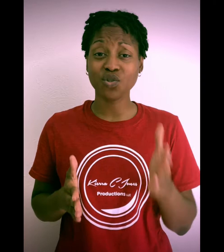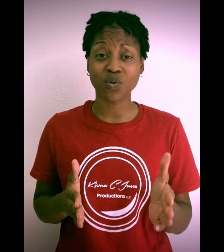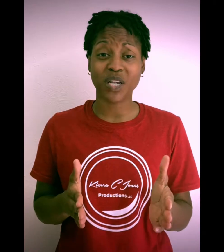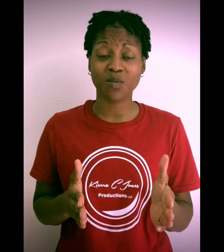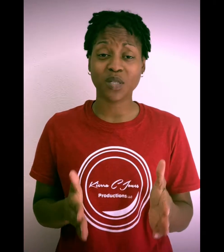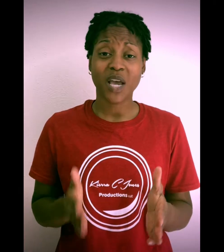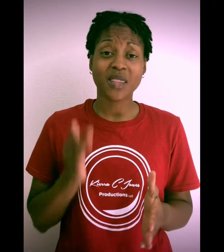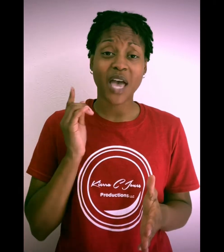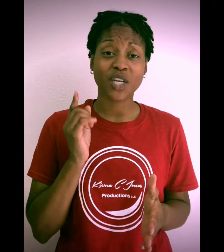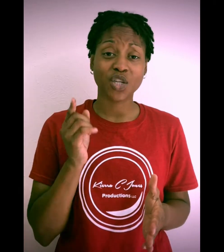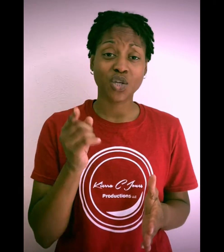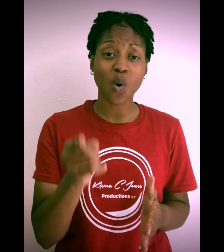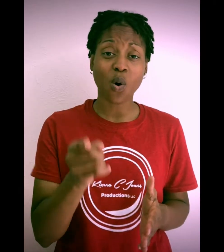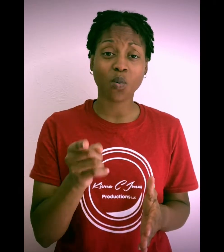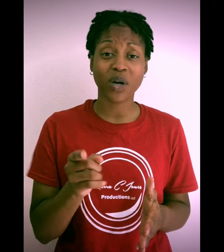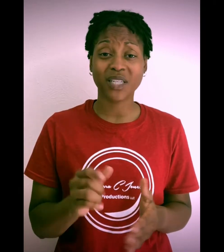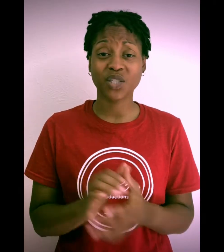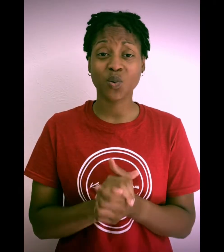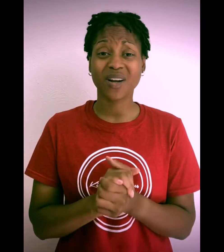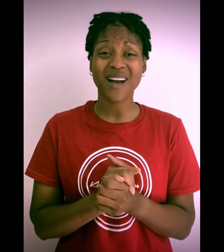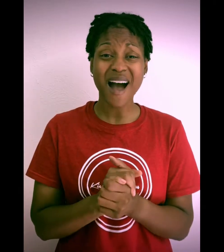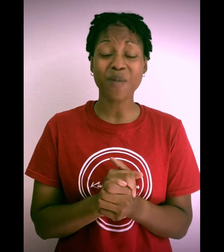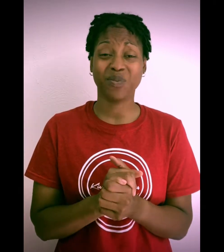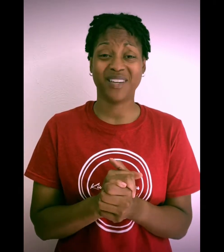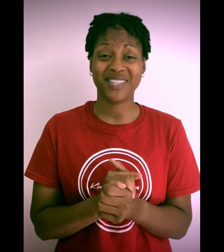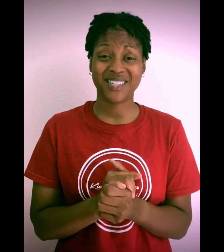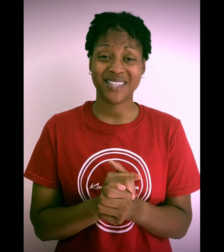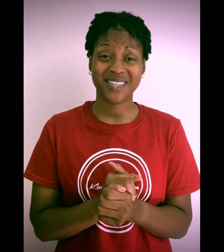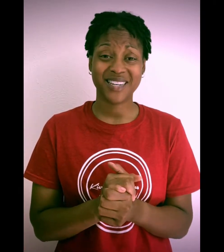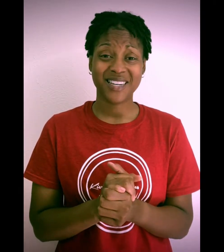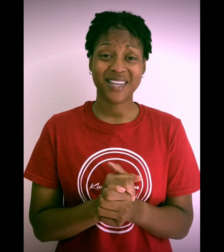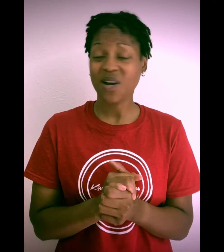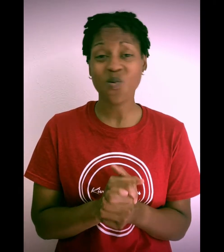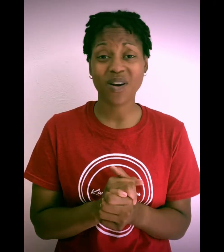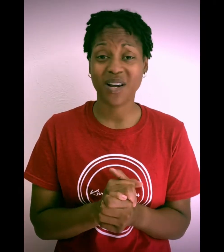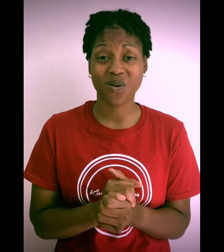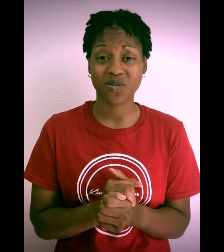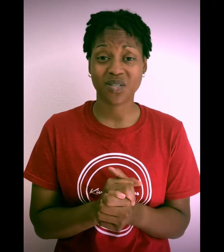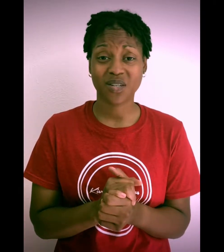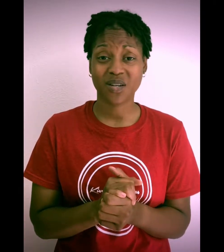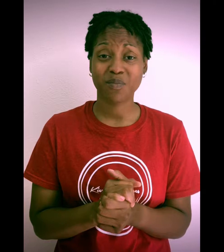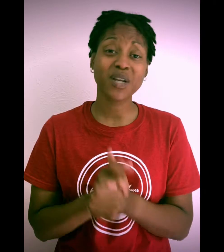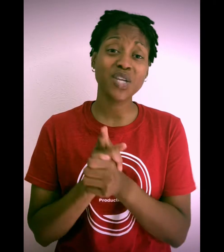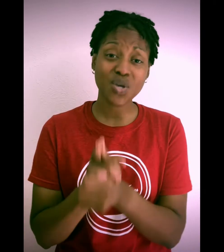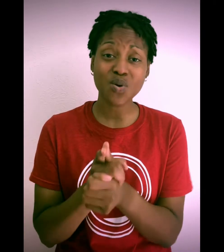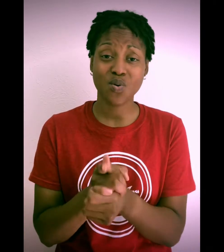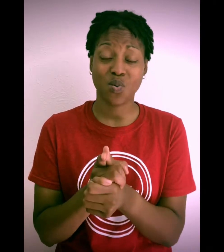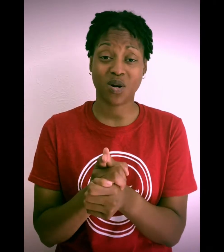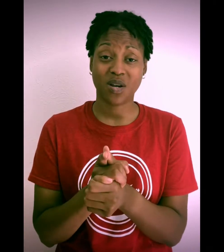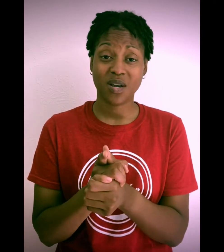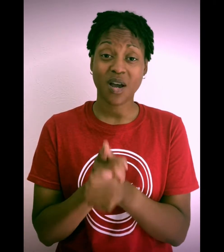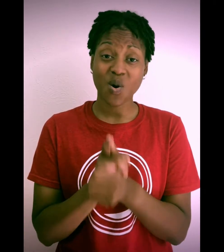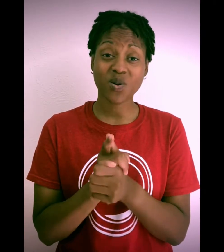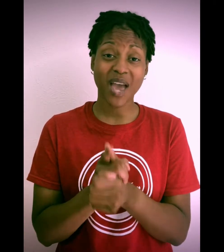dreams that you're wanting to accomplish. No one else but you, okay?